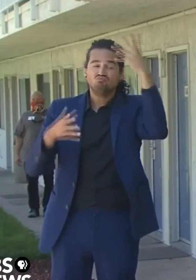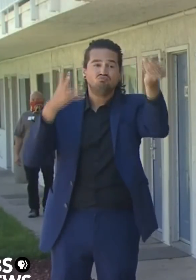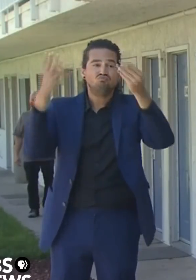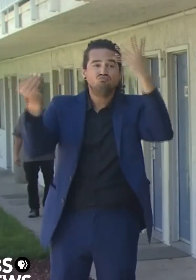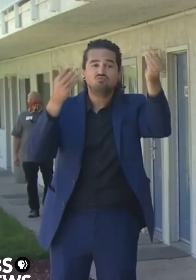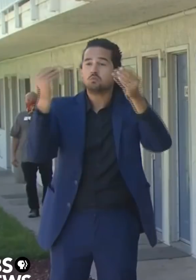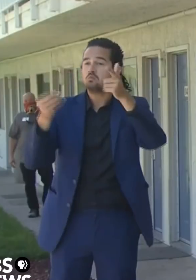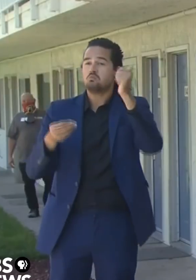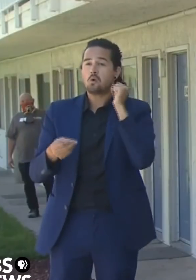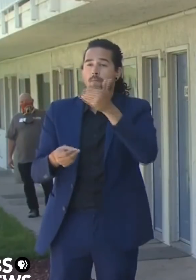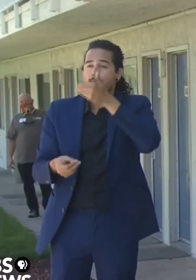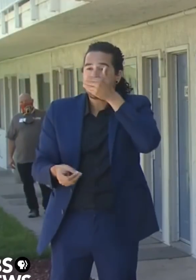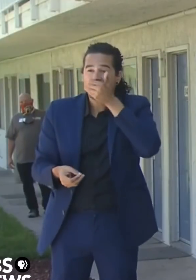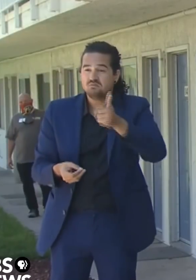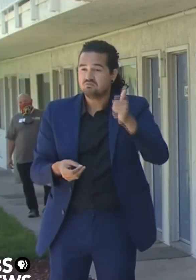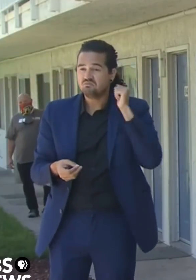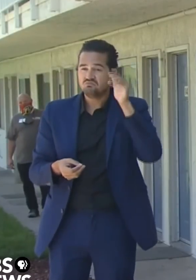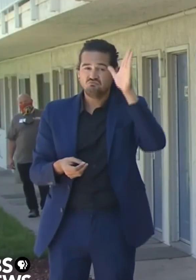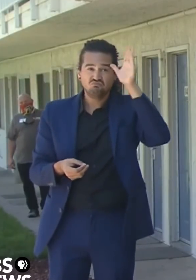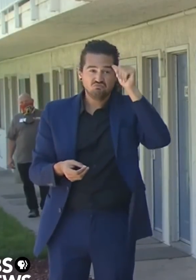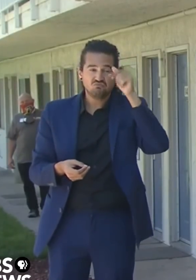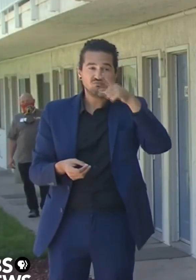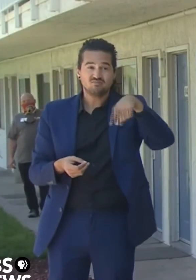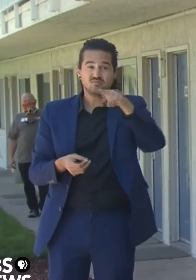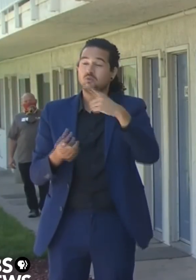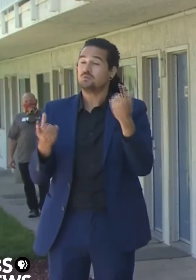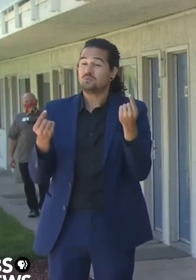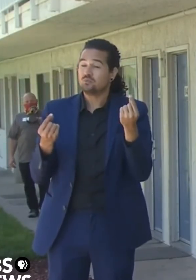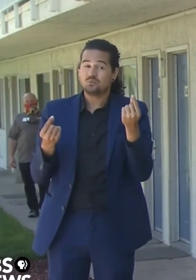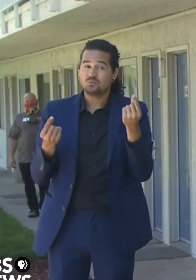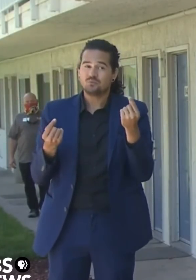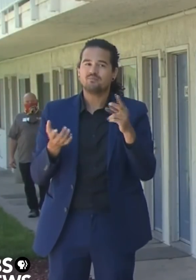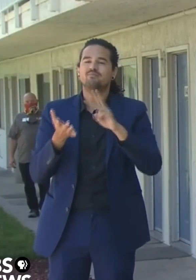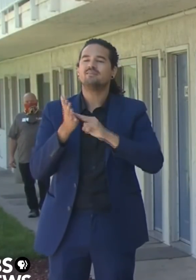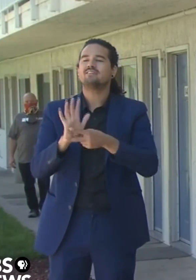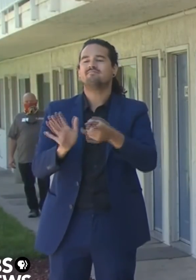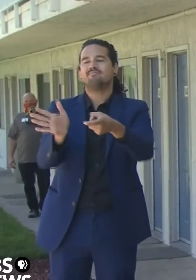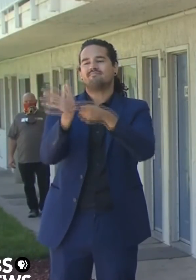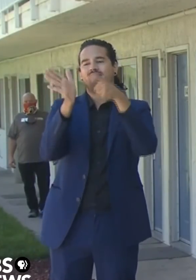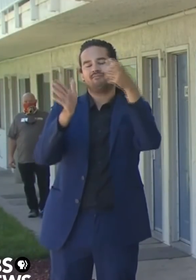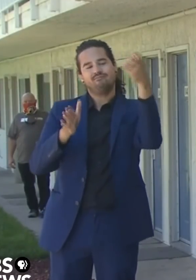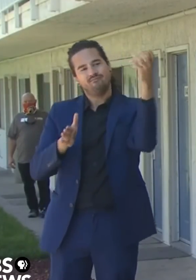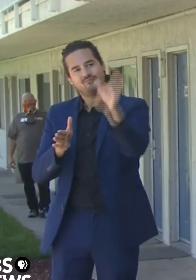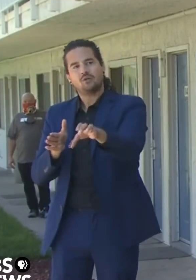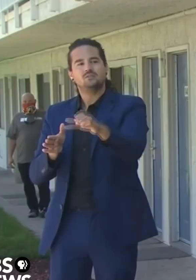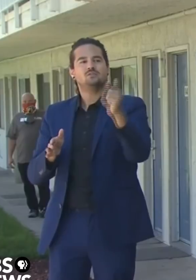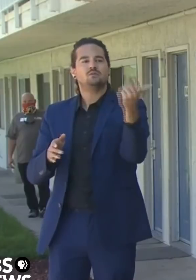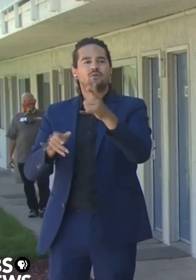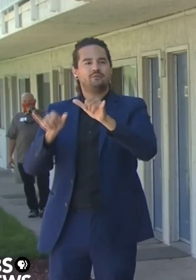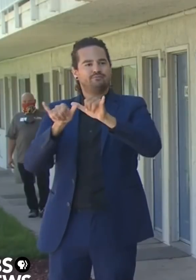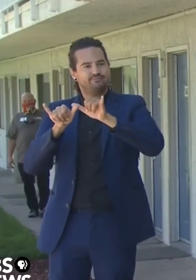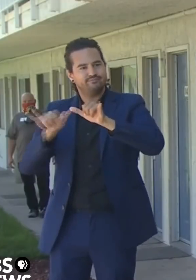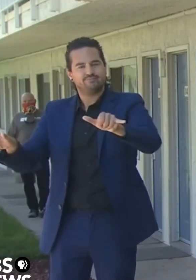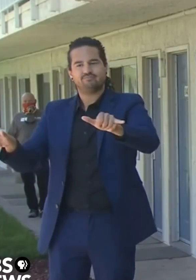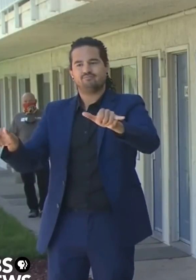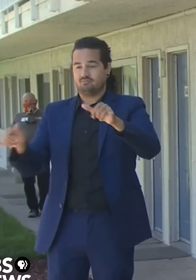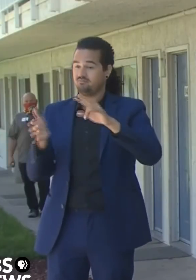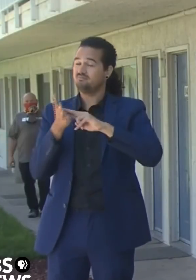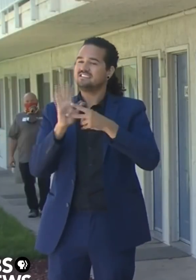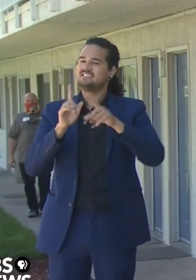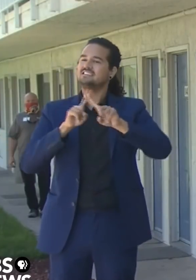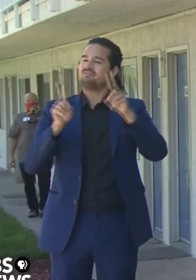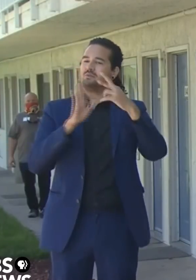have to enforce and we will and we'll be making announcements on enforcement tomorrow. But we also have to